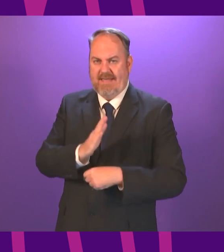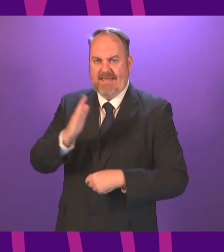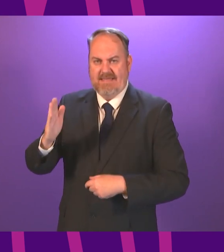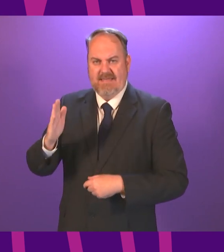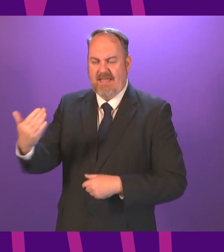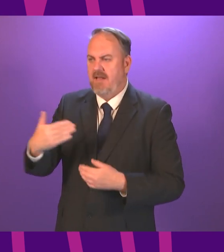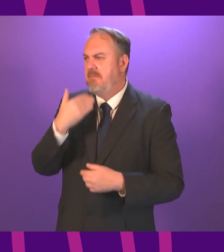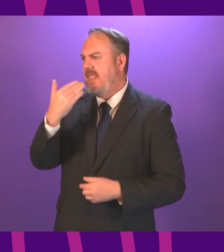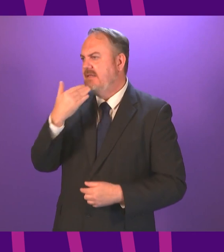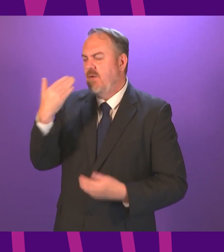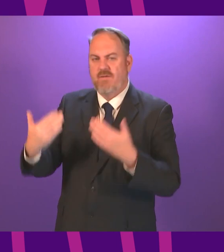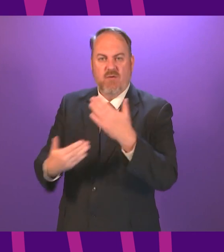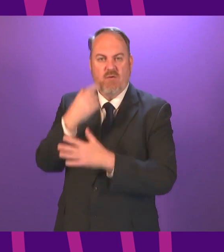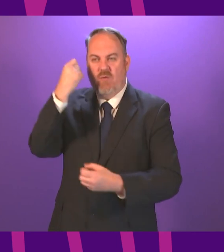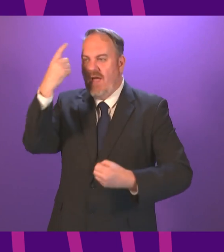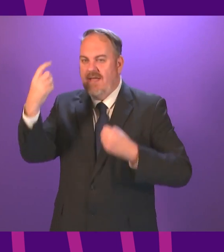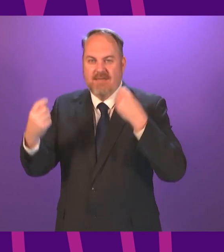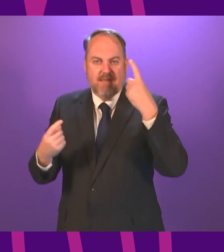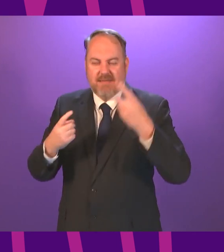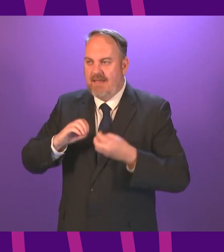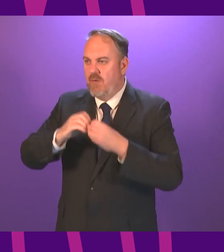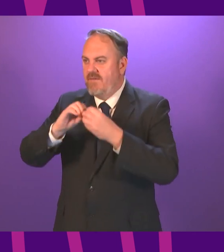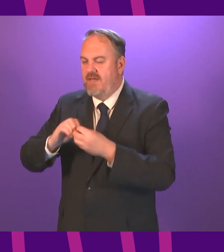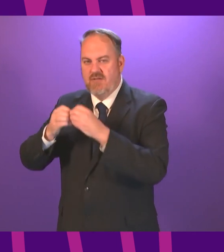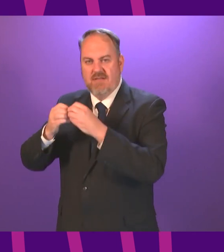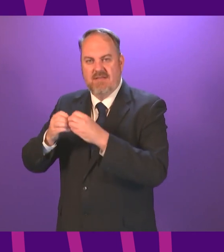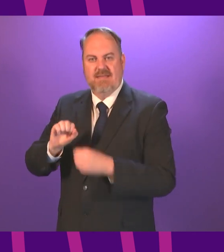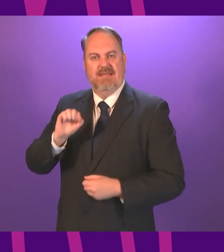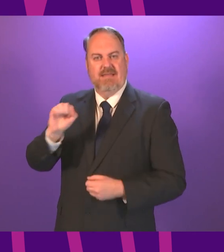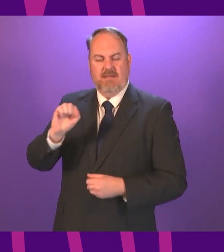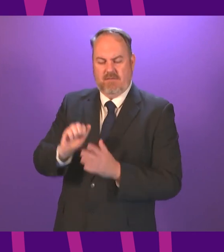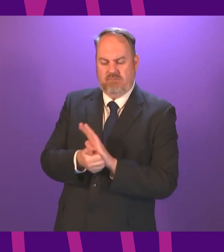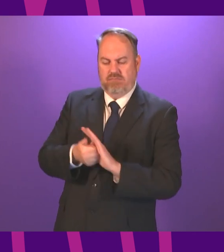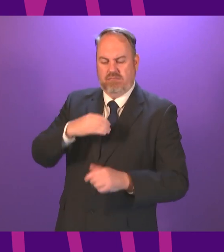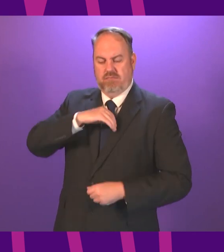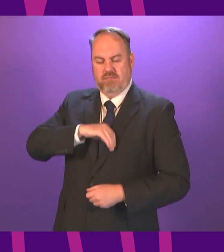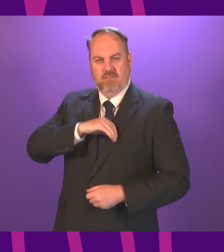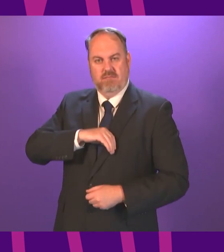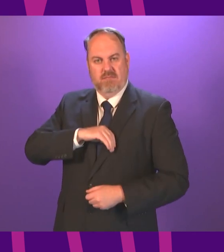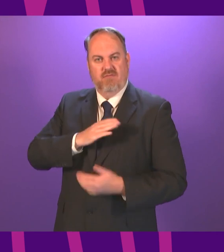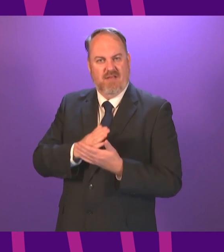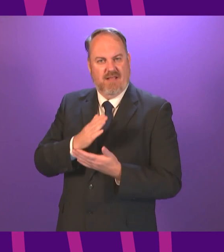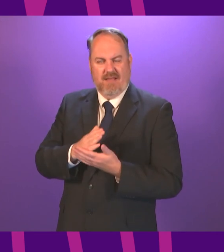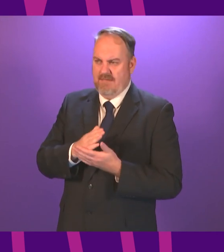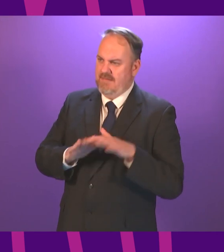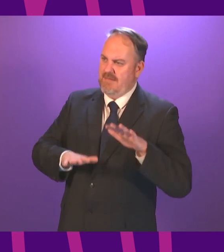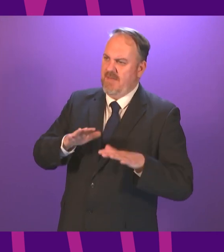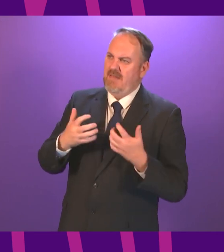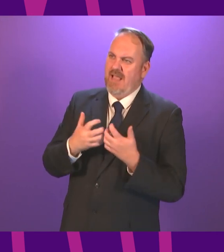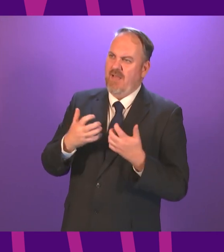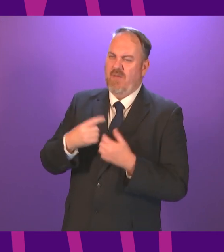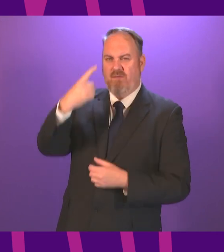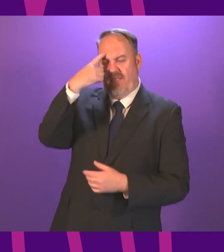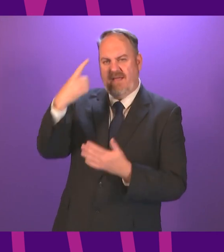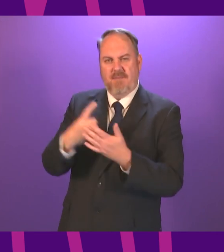innovation to the fore in that respect his qualities are perhaps a metaphor for the qualities we need to shake post